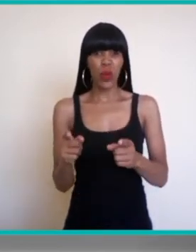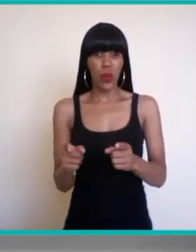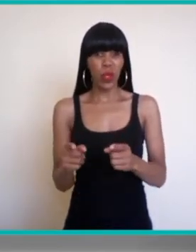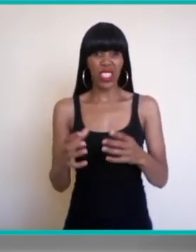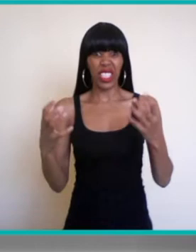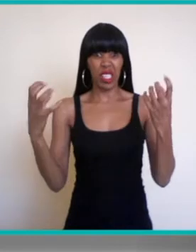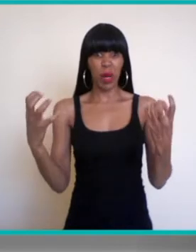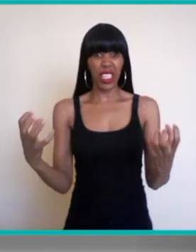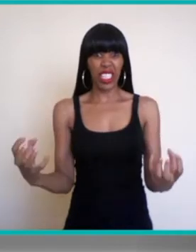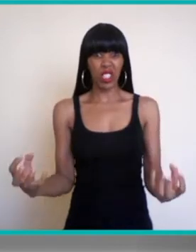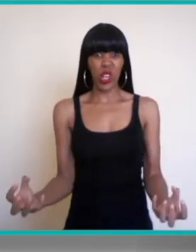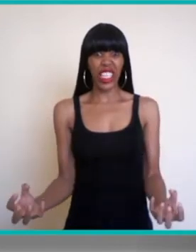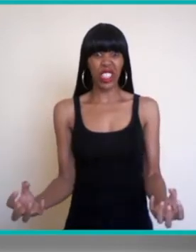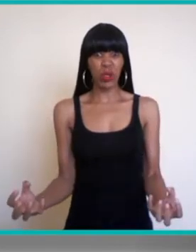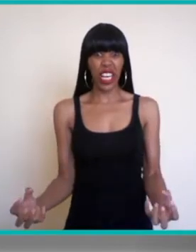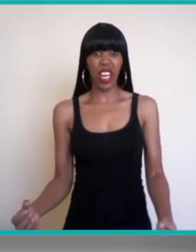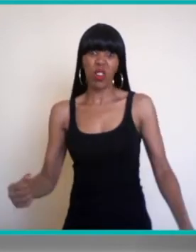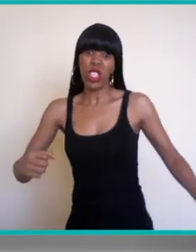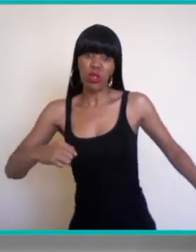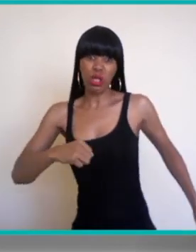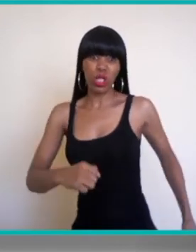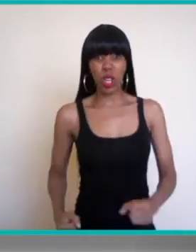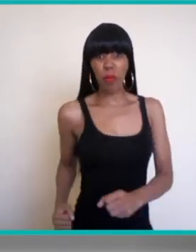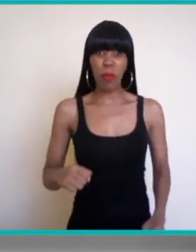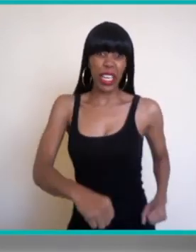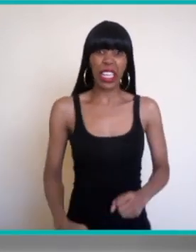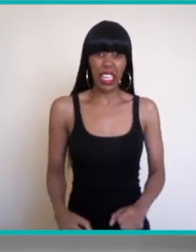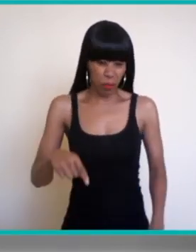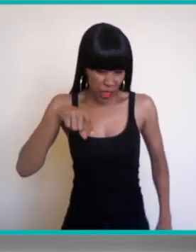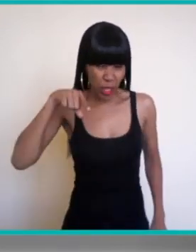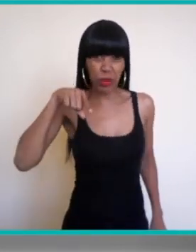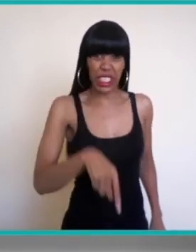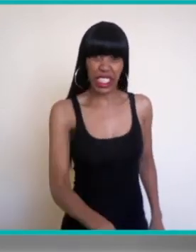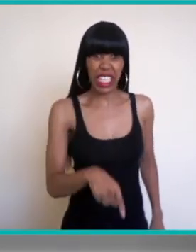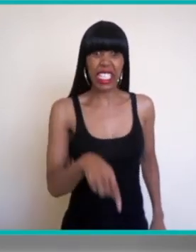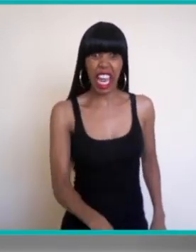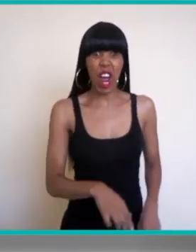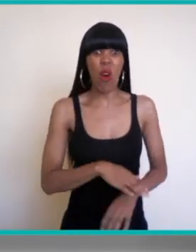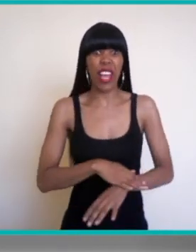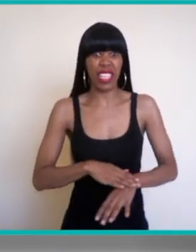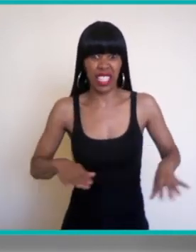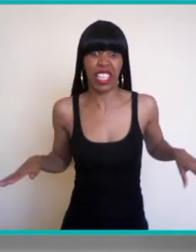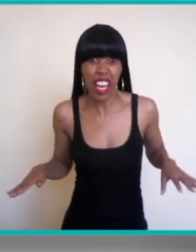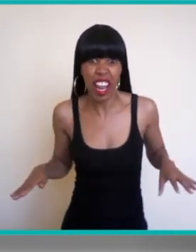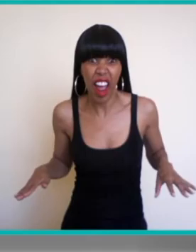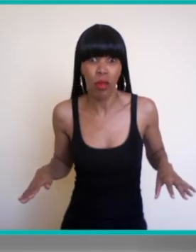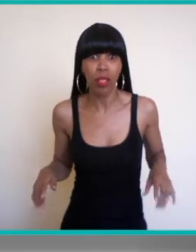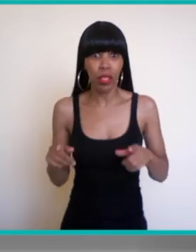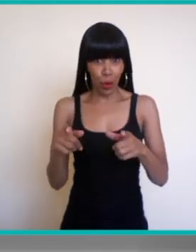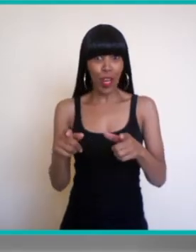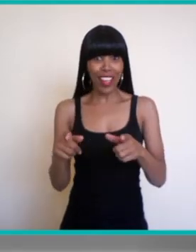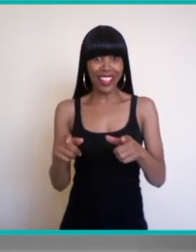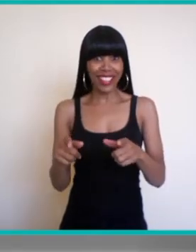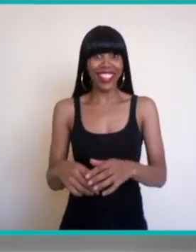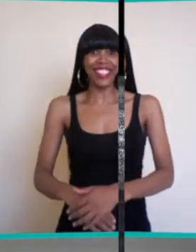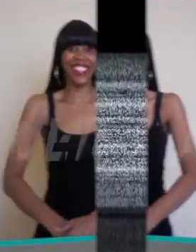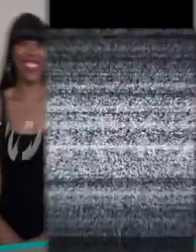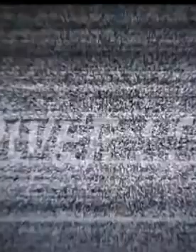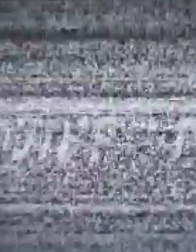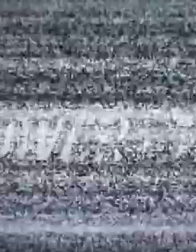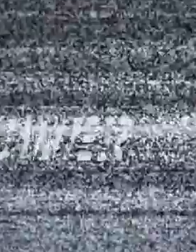life that you want. Anybody that's dragging you down, you stomp them and kick them and tell them to get down and stay there. Okay?